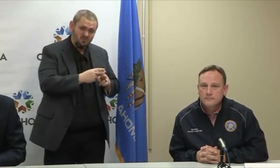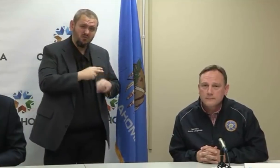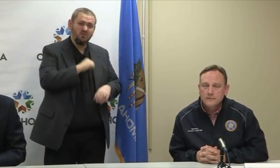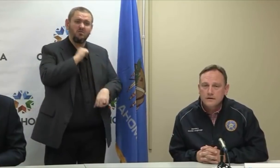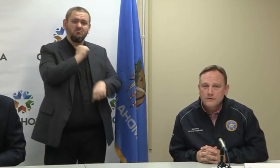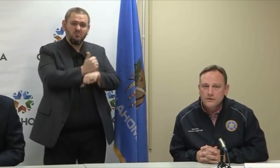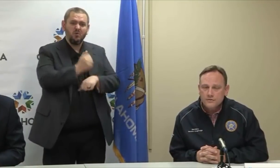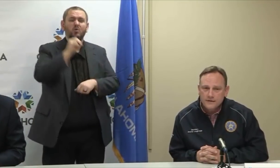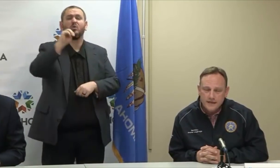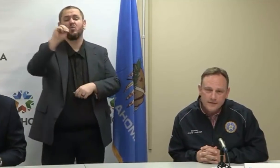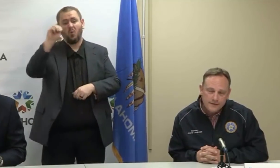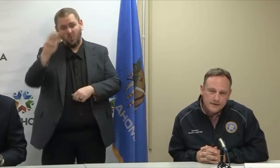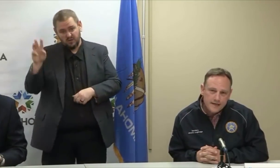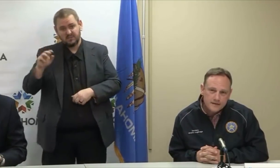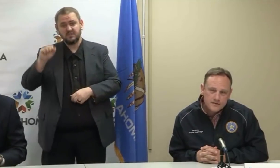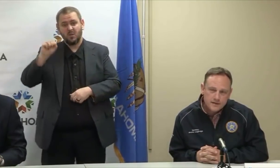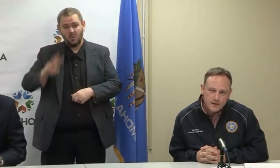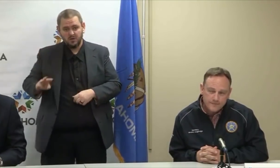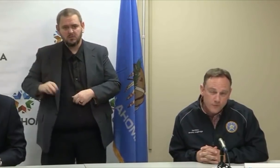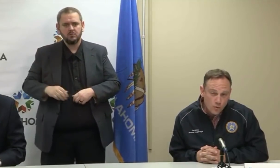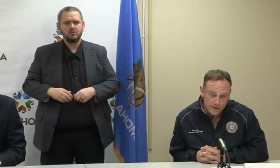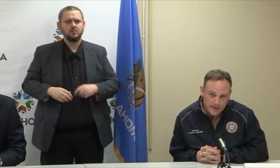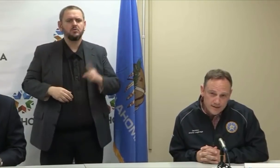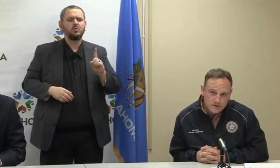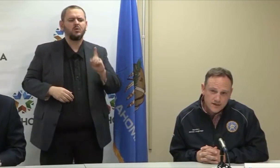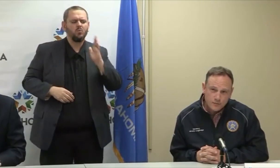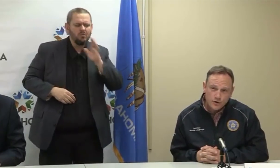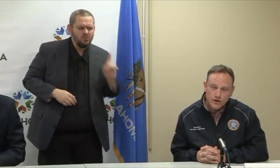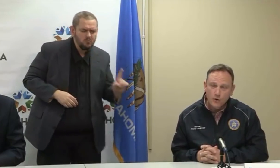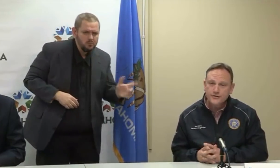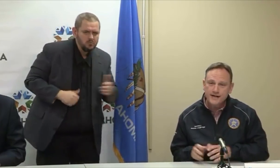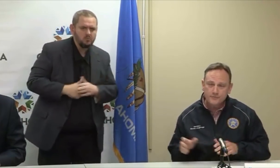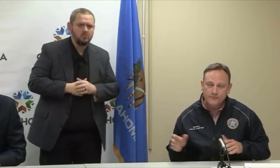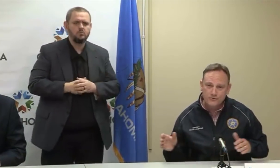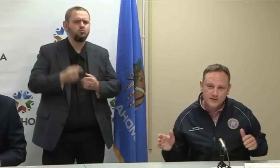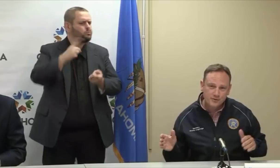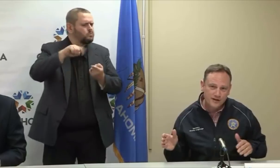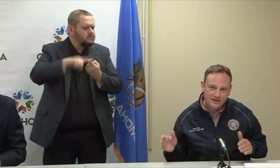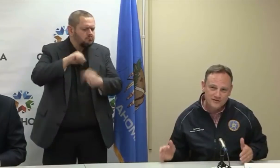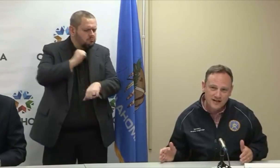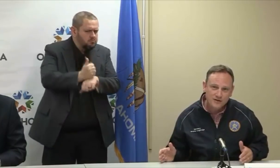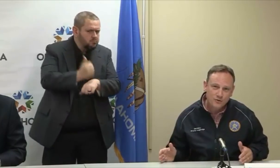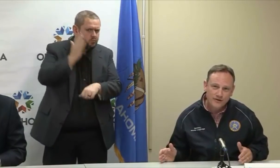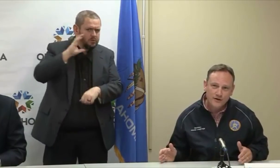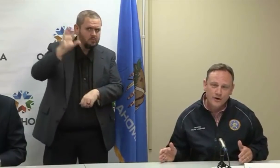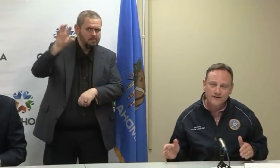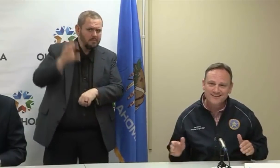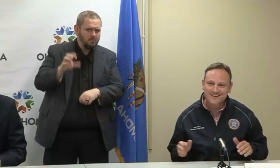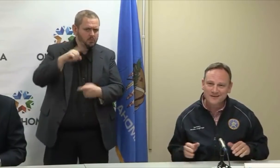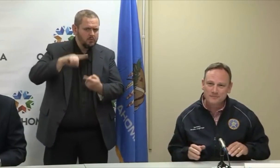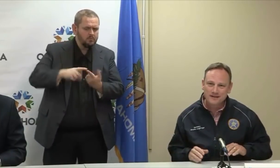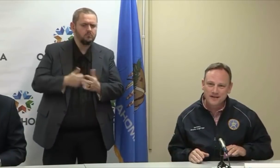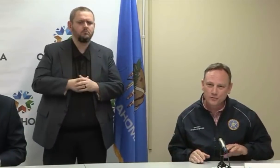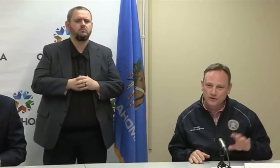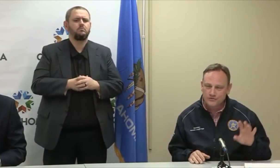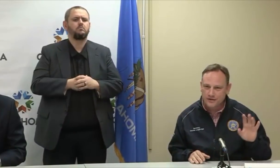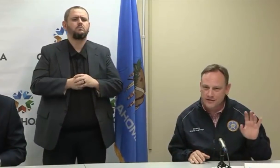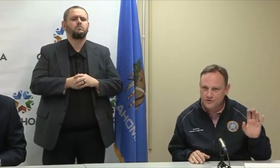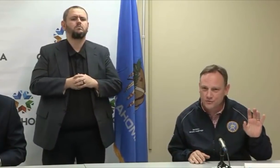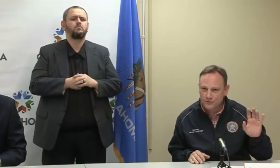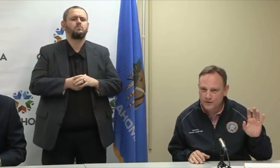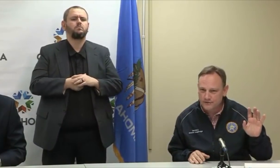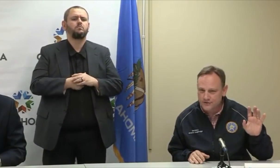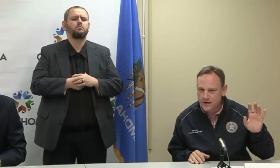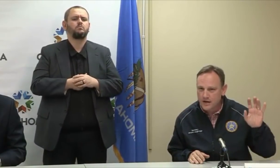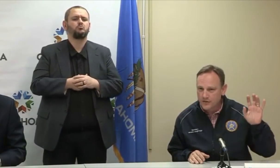will they be located in? Those will be in the next four days, and we're going to hold tight before stipulating exactly where they are. Again, we're going to try